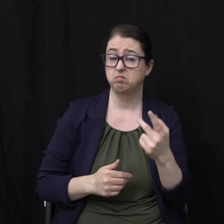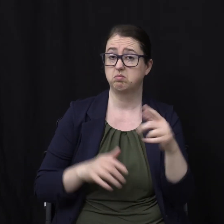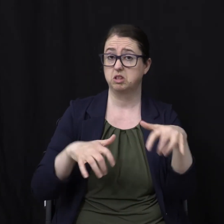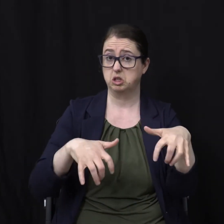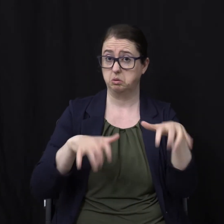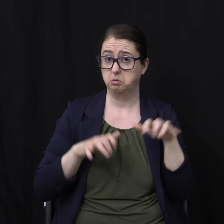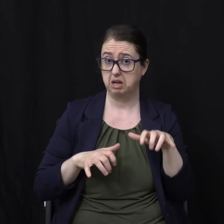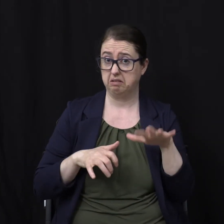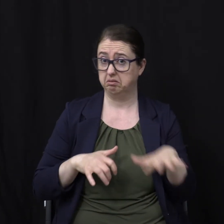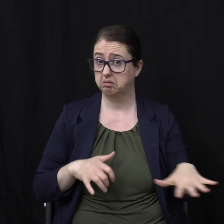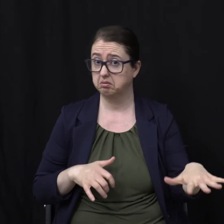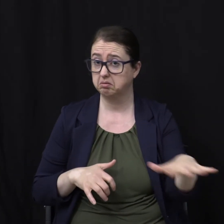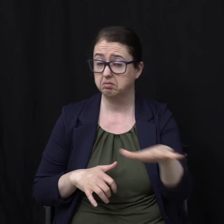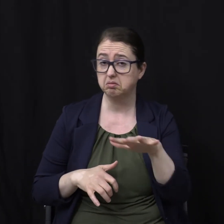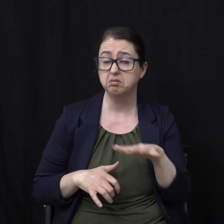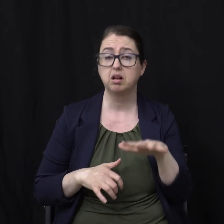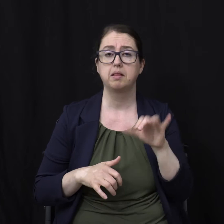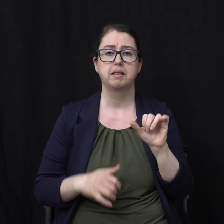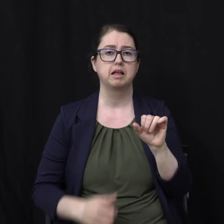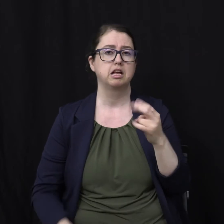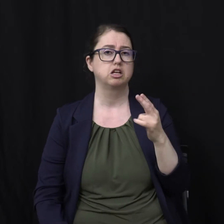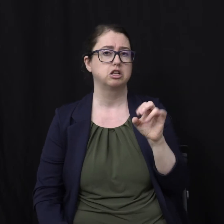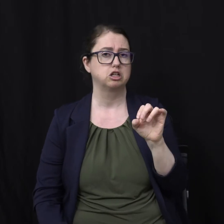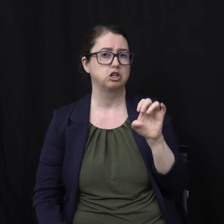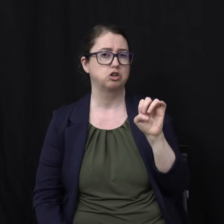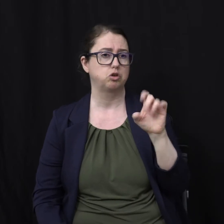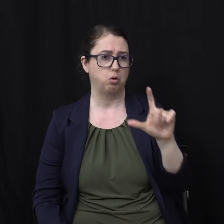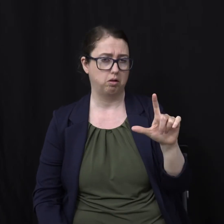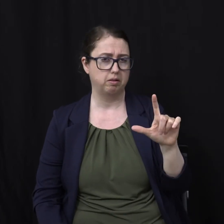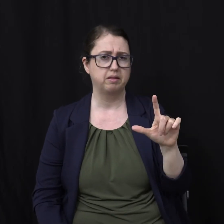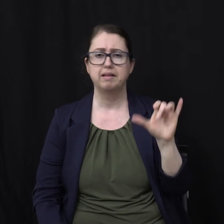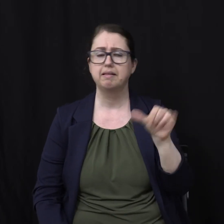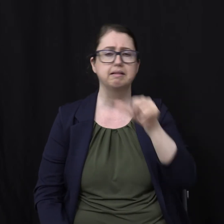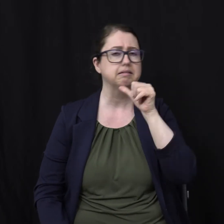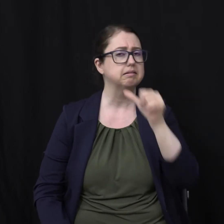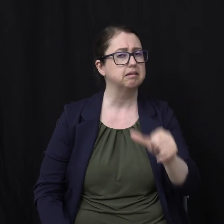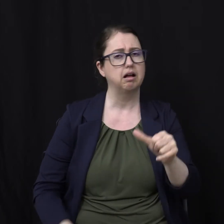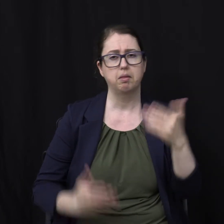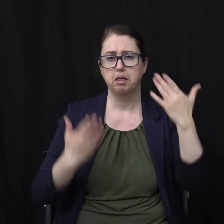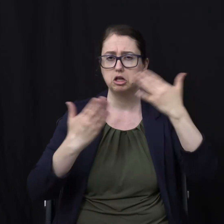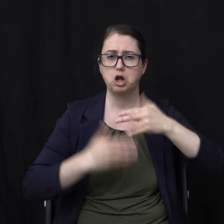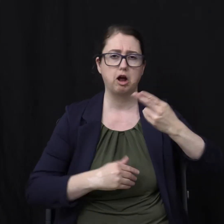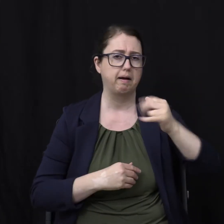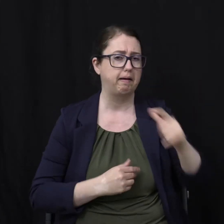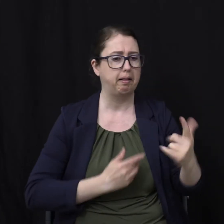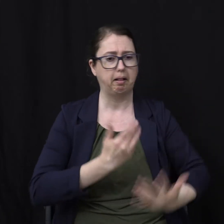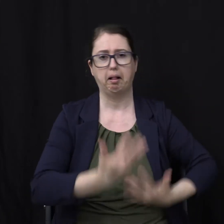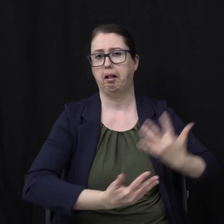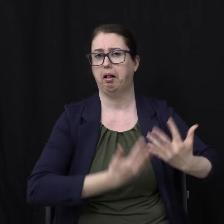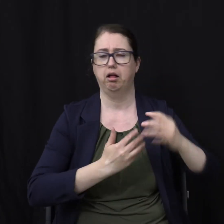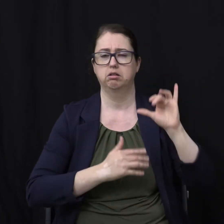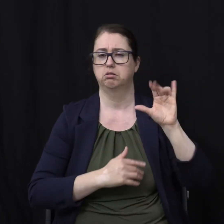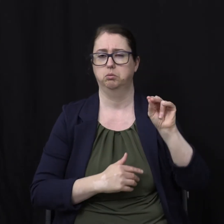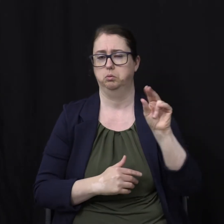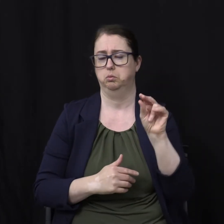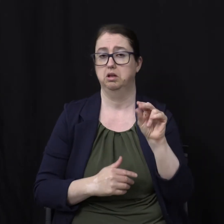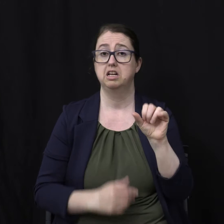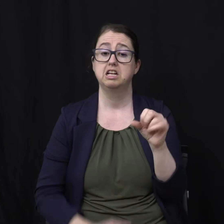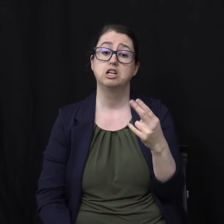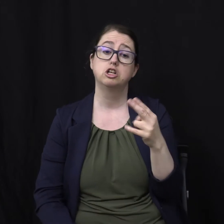cemetery right Sheol is not The dark ages conception of hell Sheol is simply the